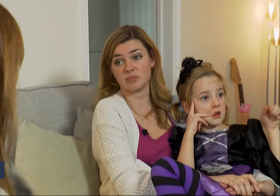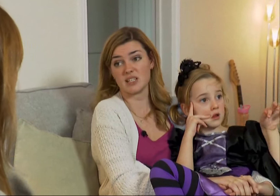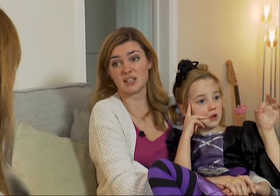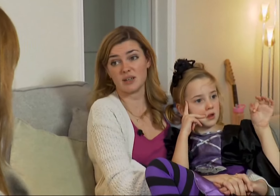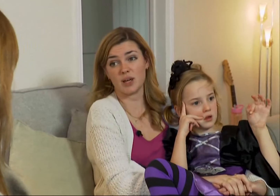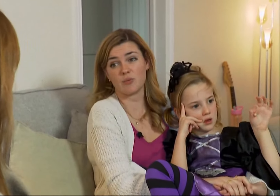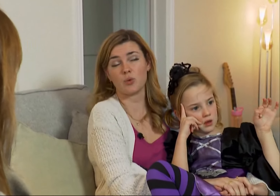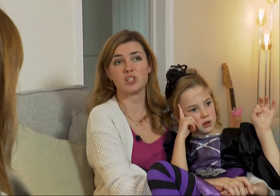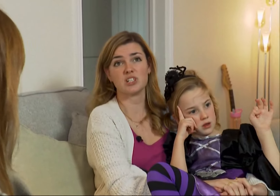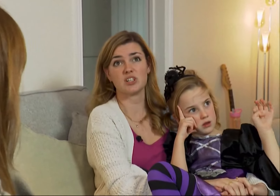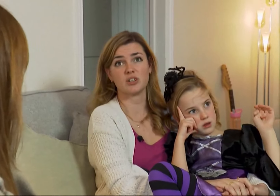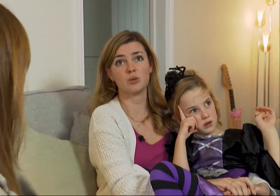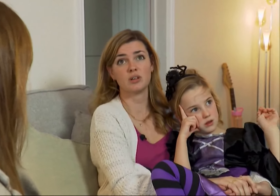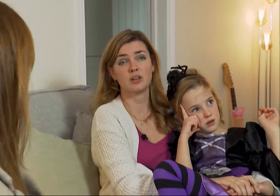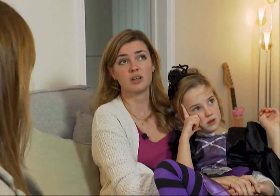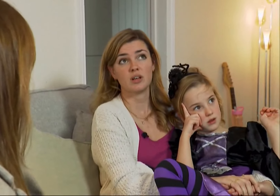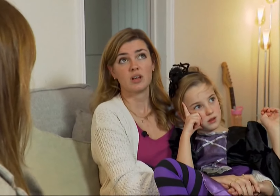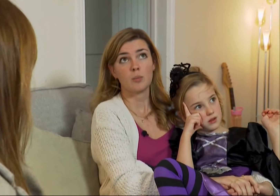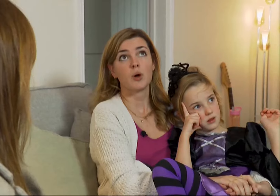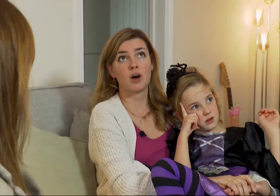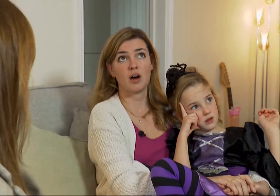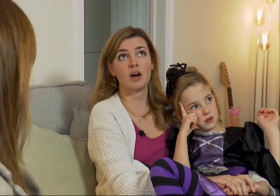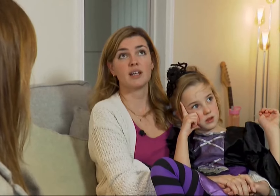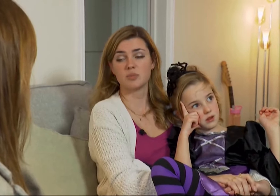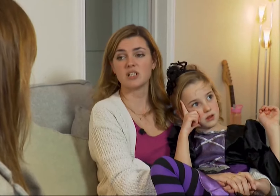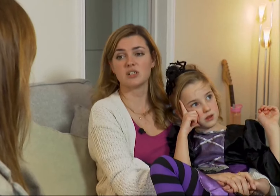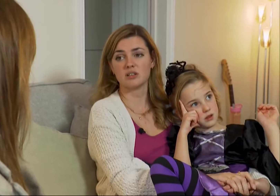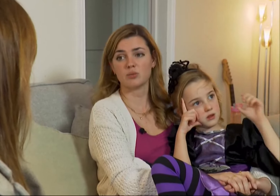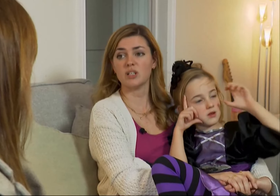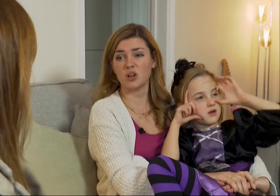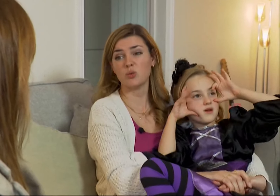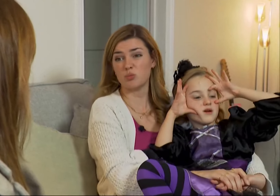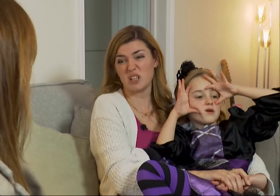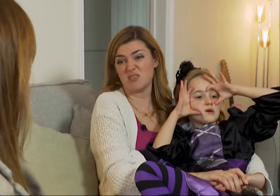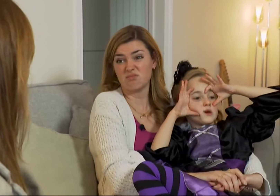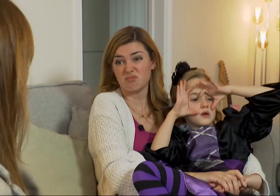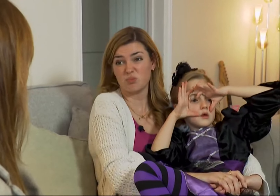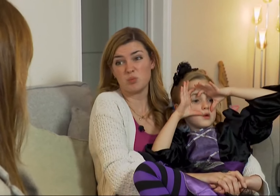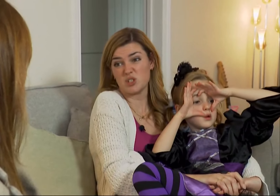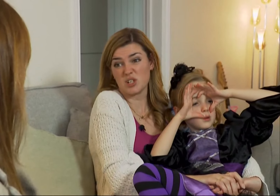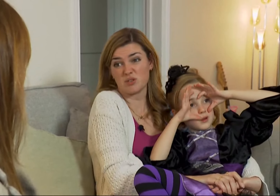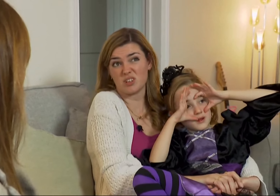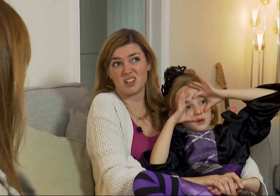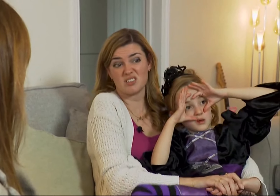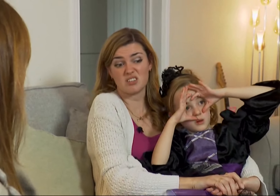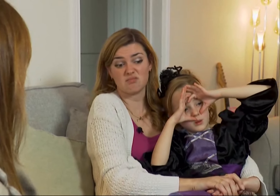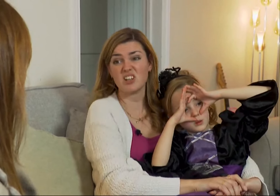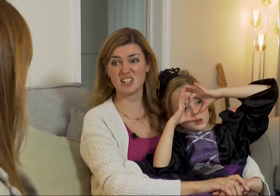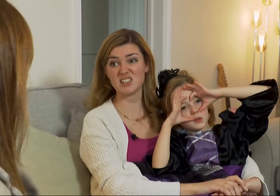basically. We haven't wanted to put her in a position that we know would be stressful and isolating.